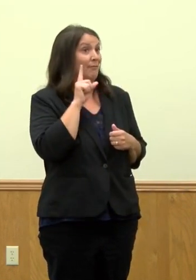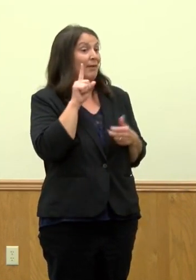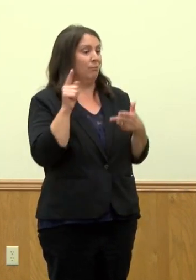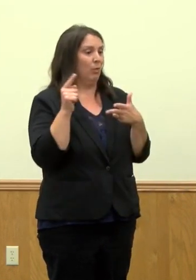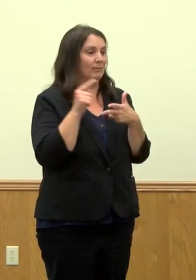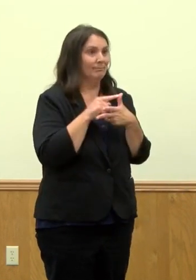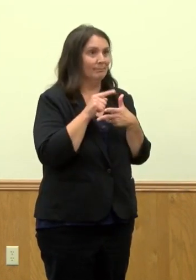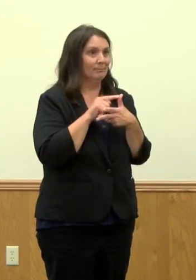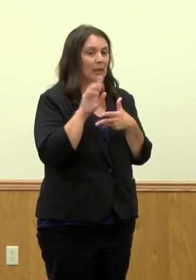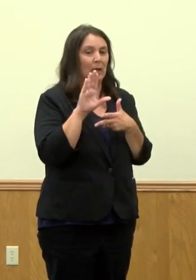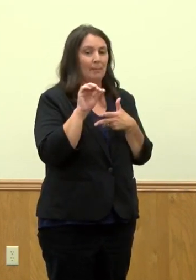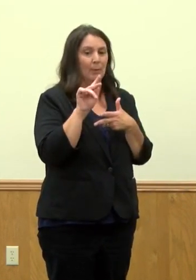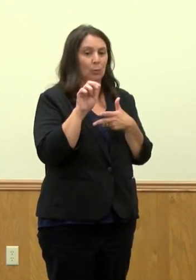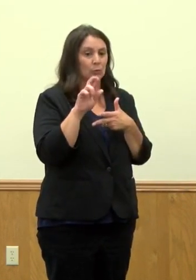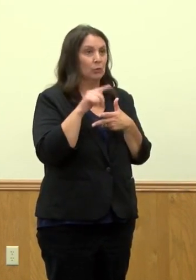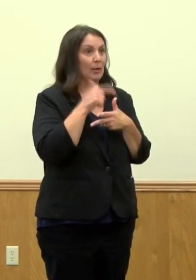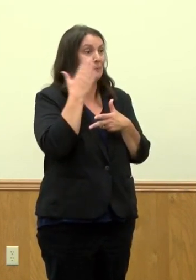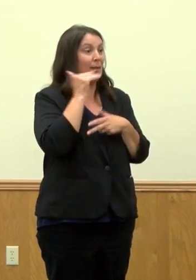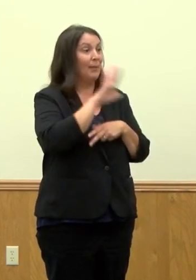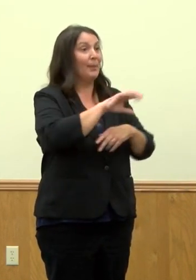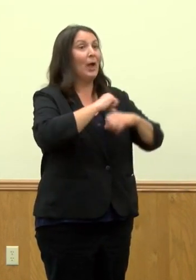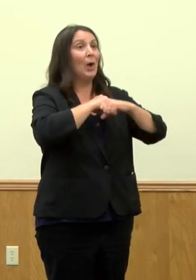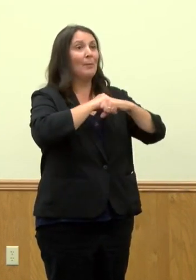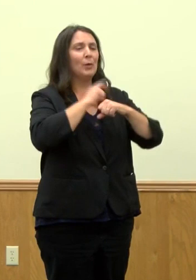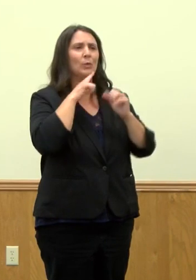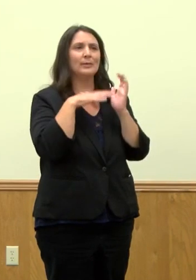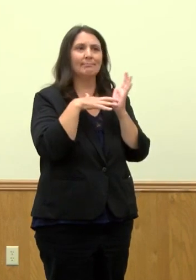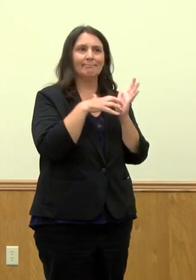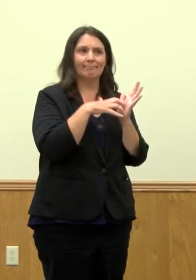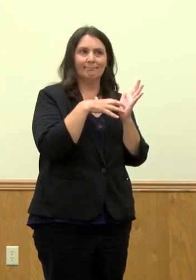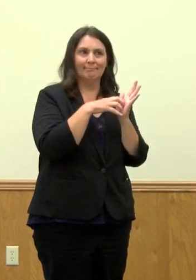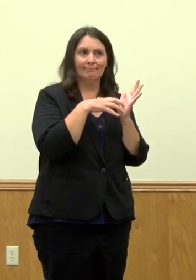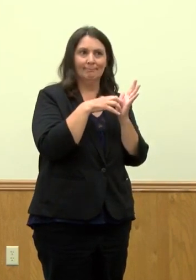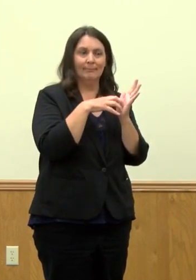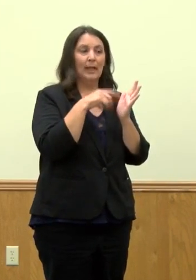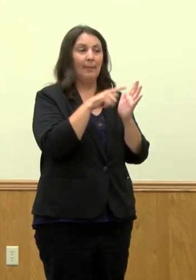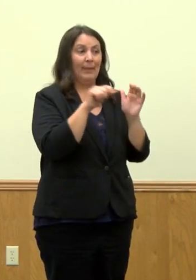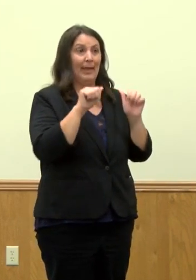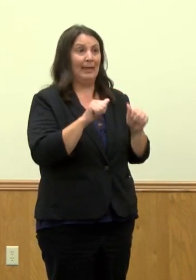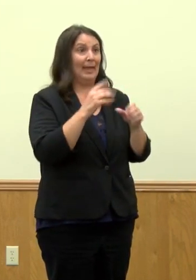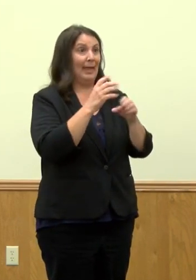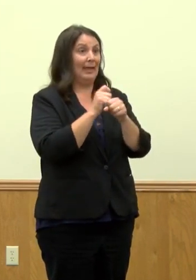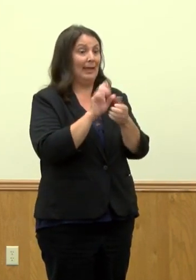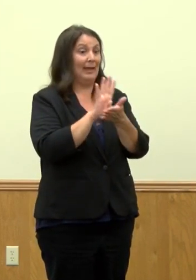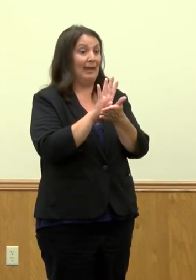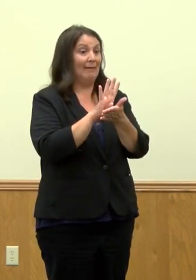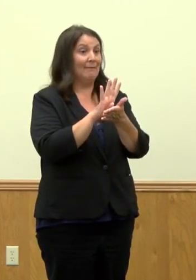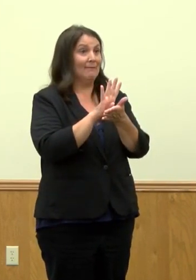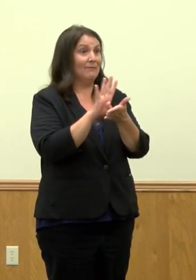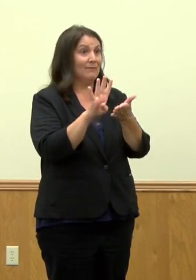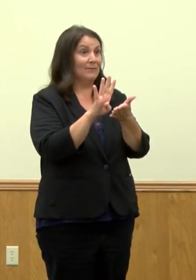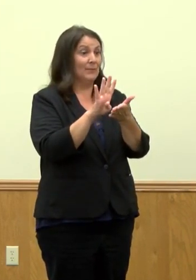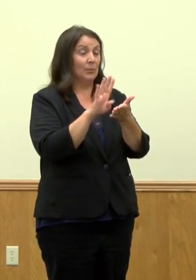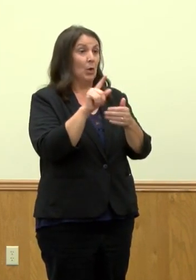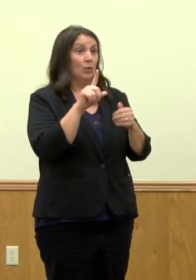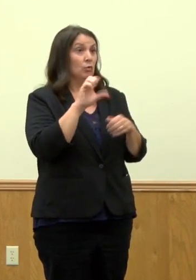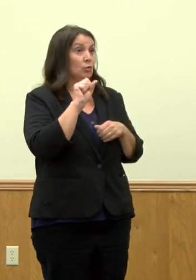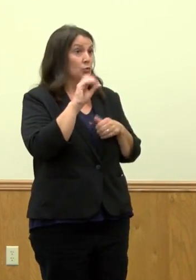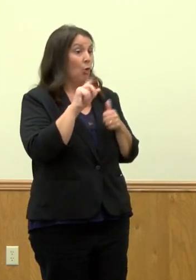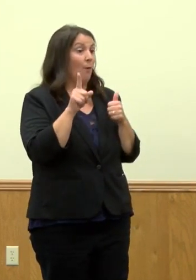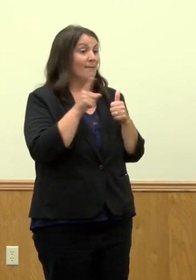system is low, and they could get that as much as four weeks after the initial